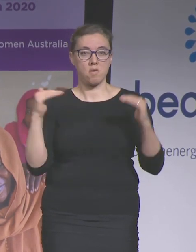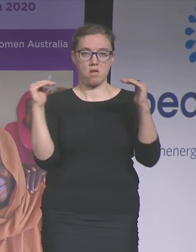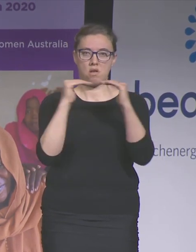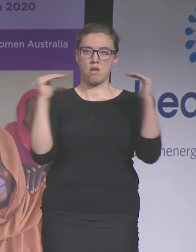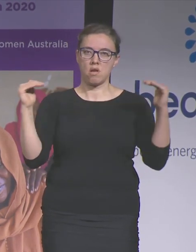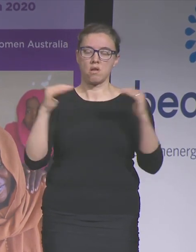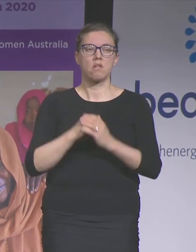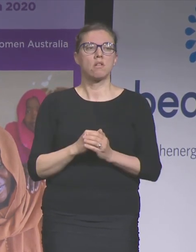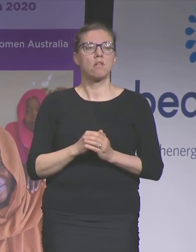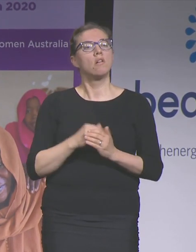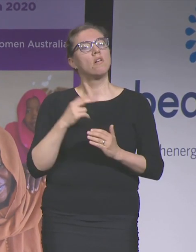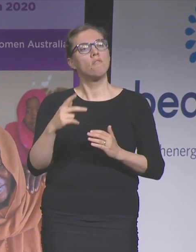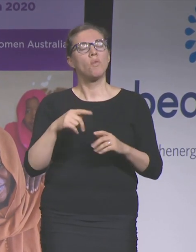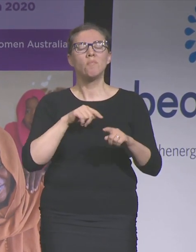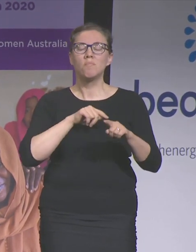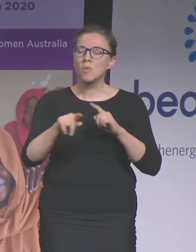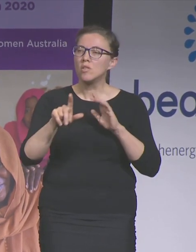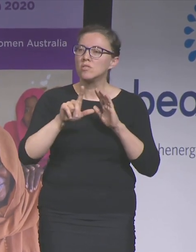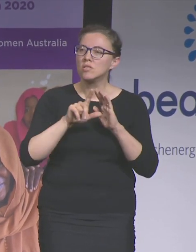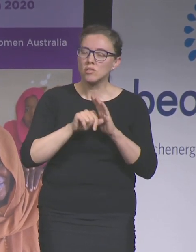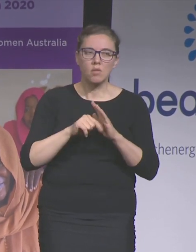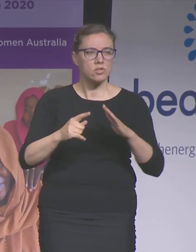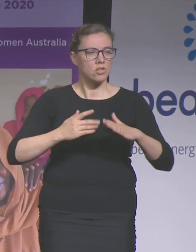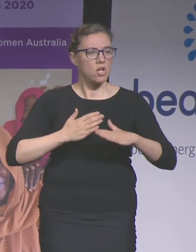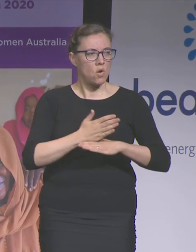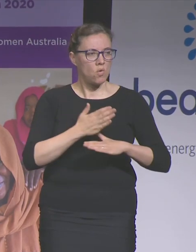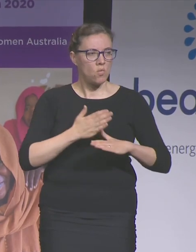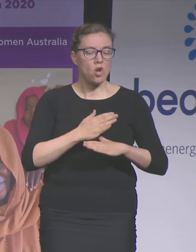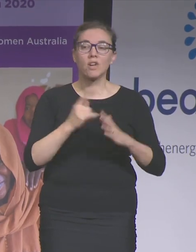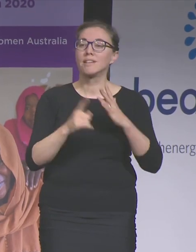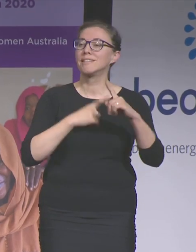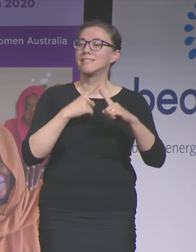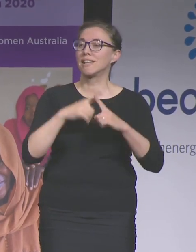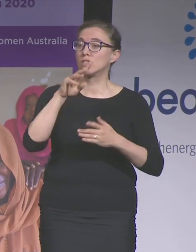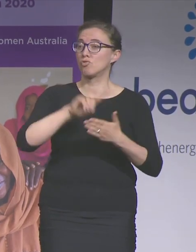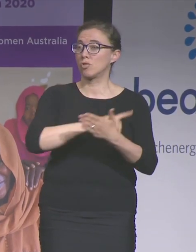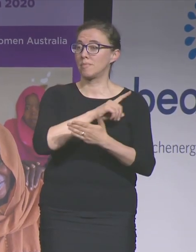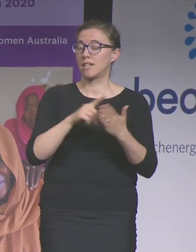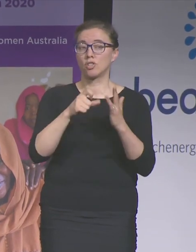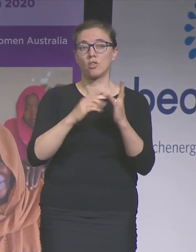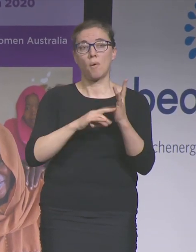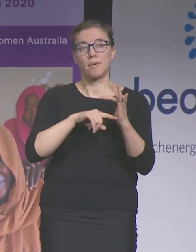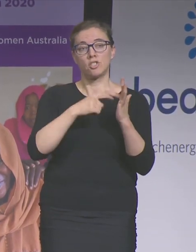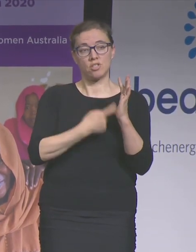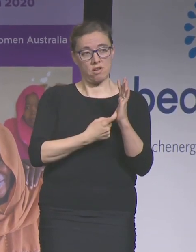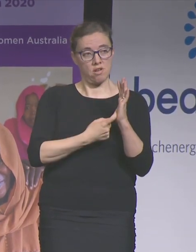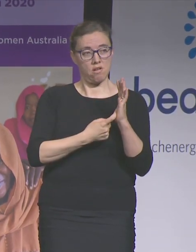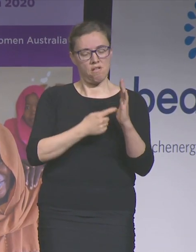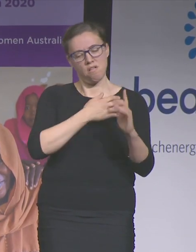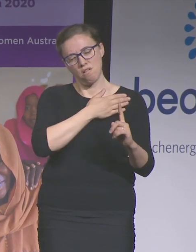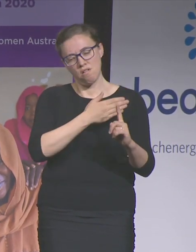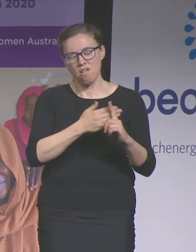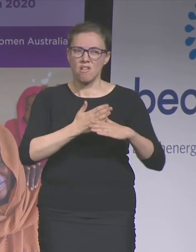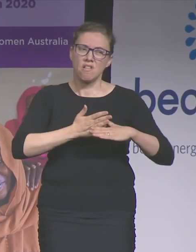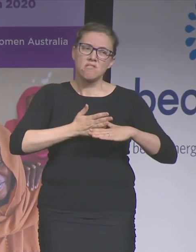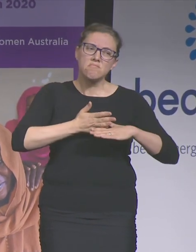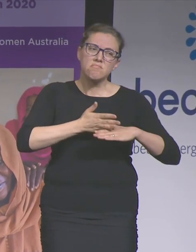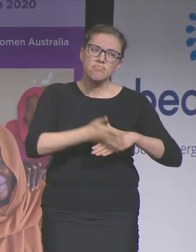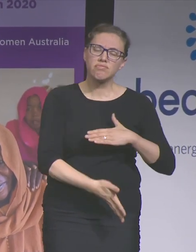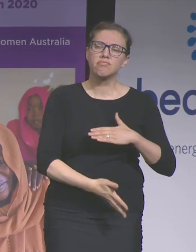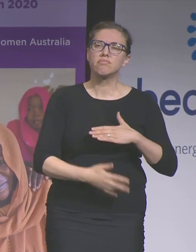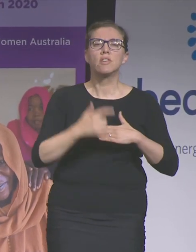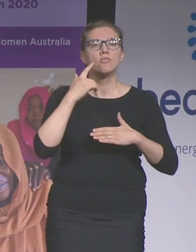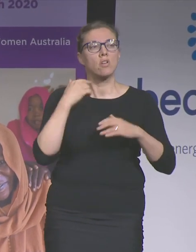discrimination commissioner between the years 2007 to 2015, Elizabeth worked tirelessly to break down